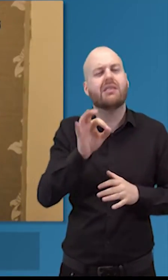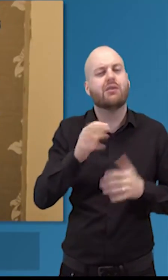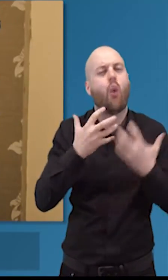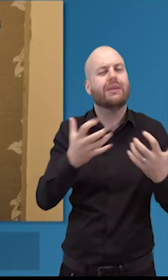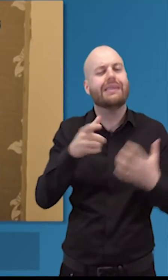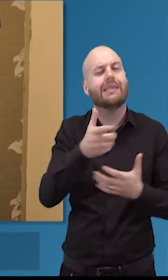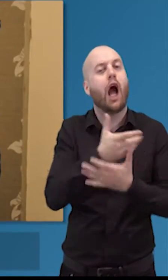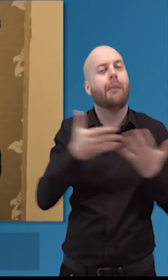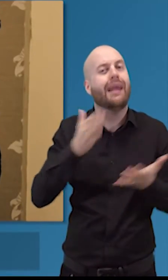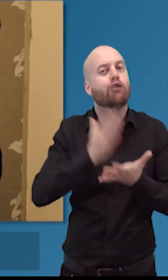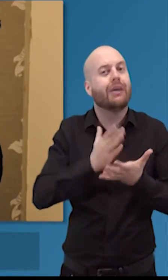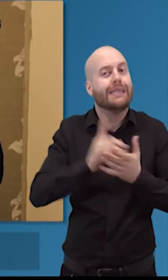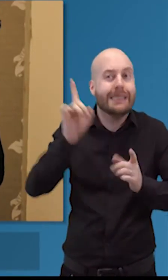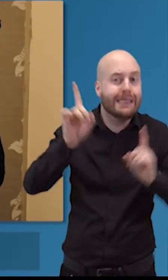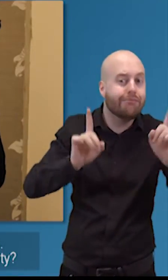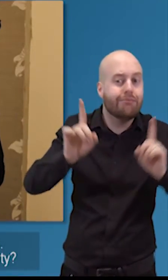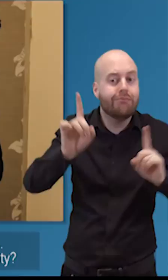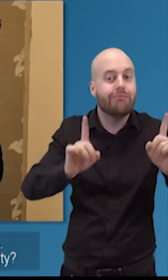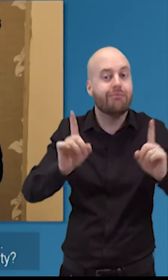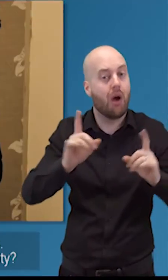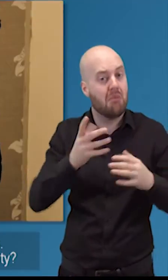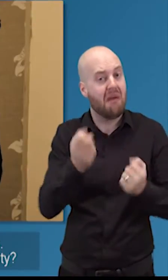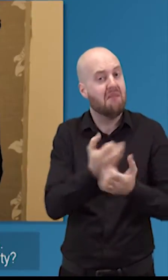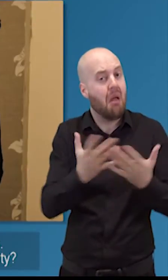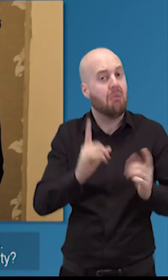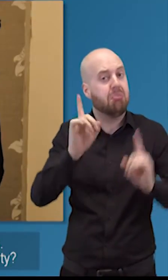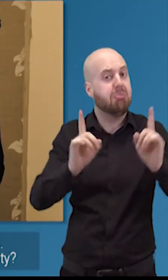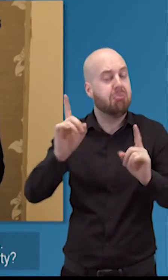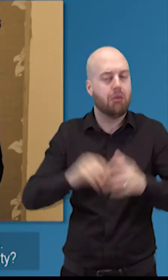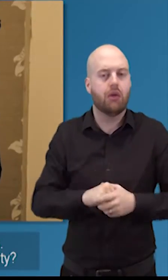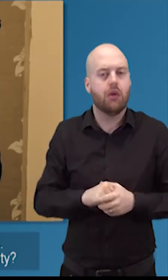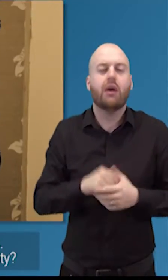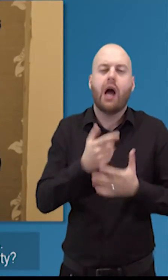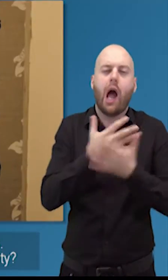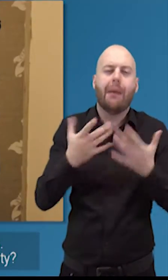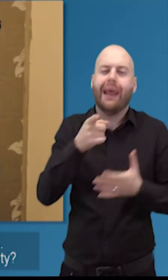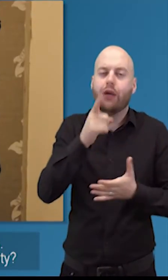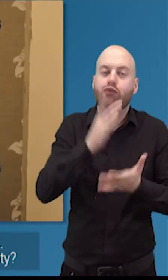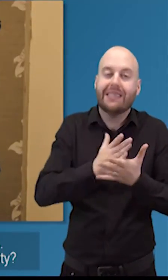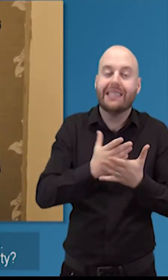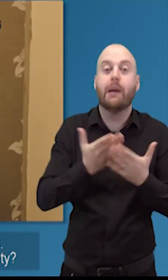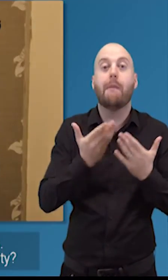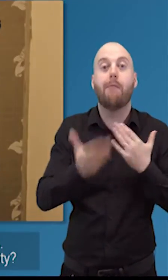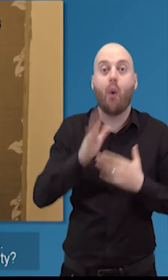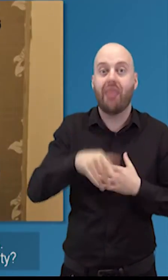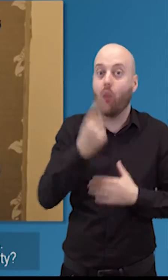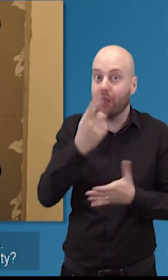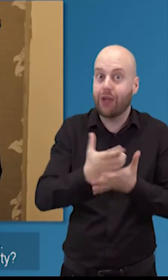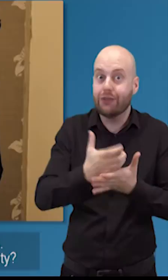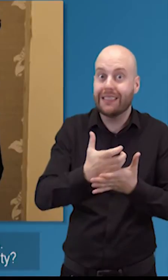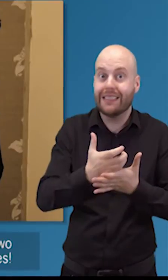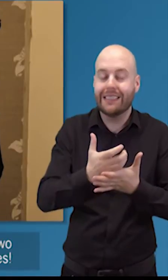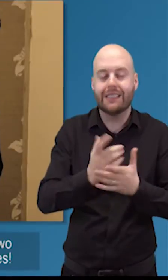people here are trustees yeah oh fantastic very big balance of trustees how many are trustees of more than one charity